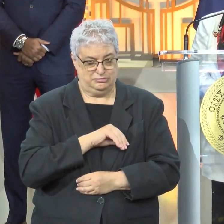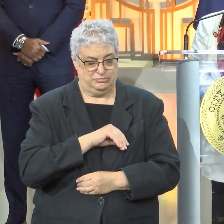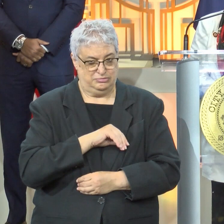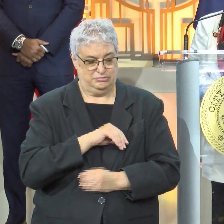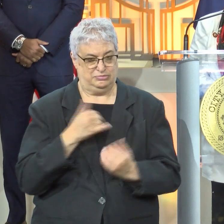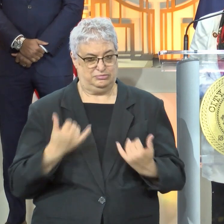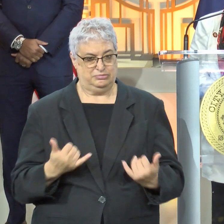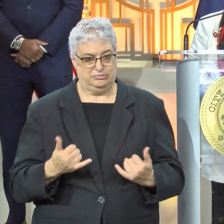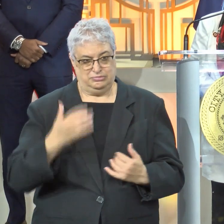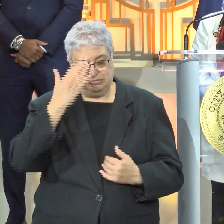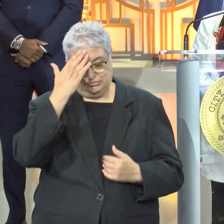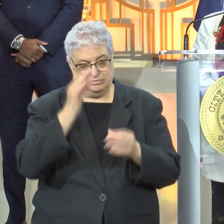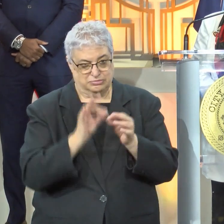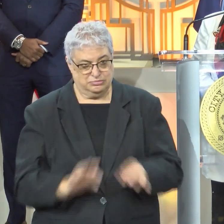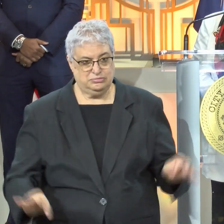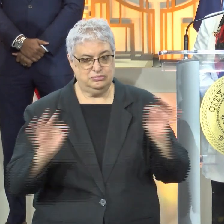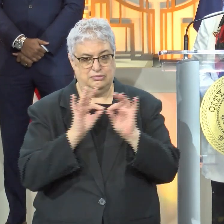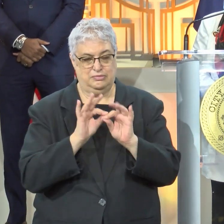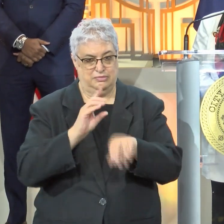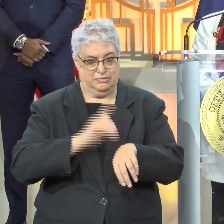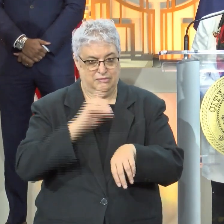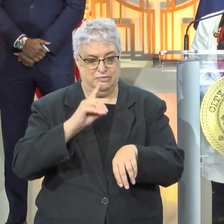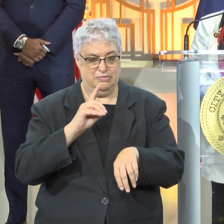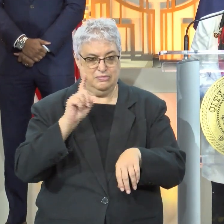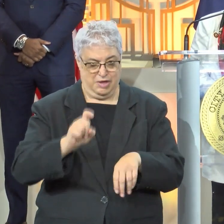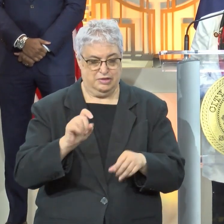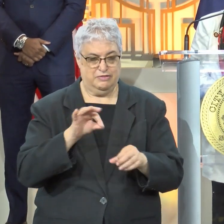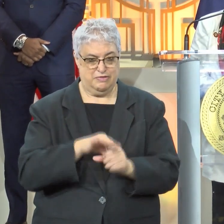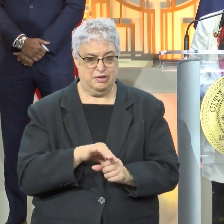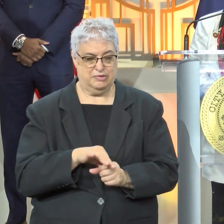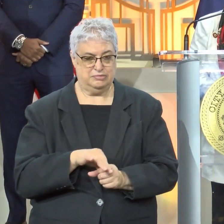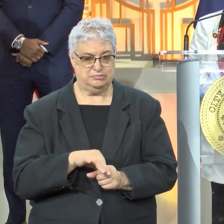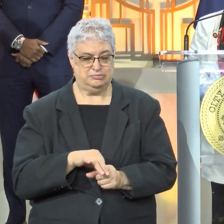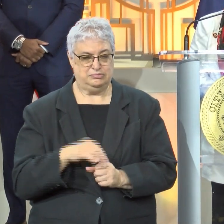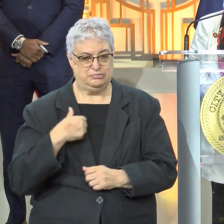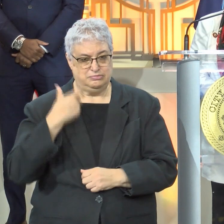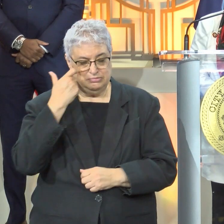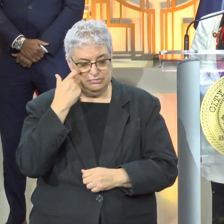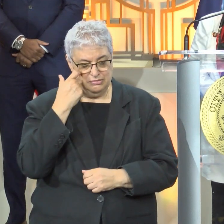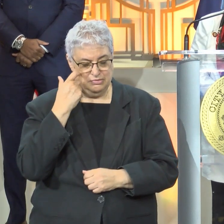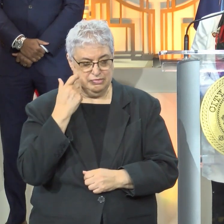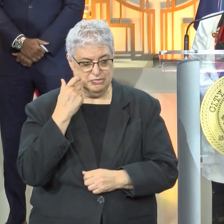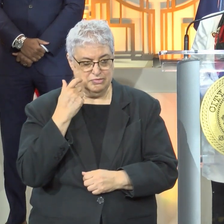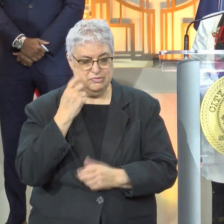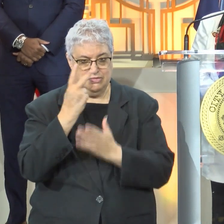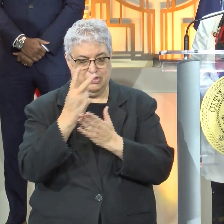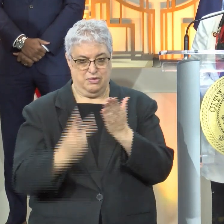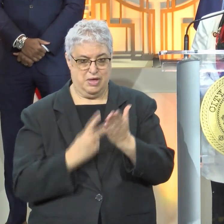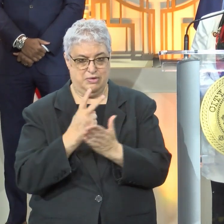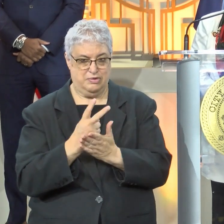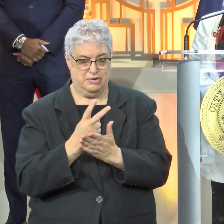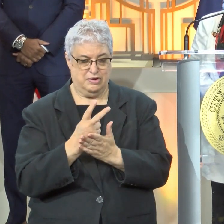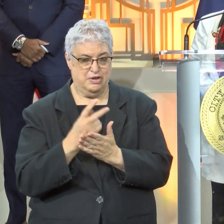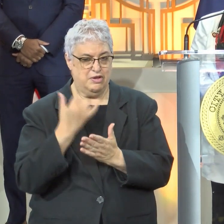now they know of the importance of the civic duty that they have. I just came off of a two-hour call